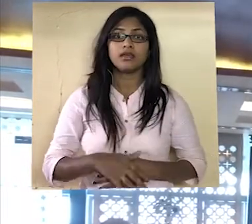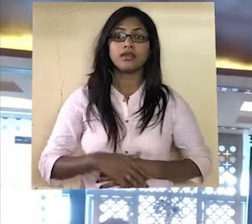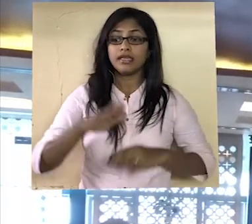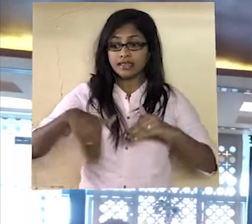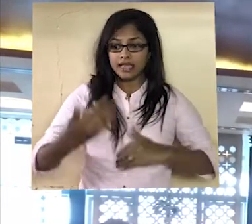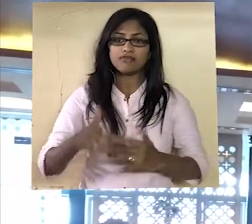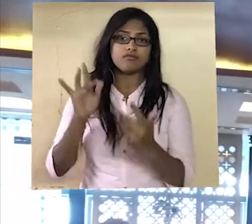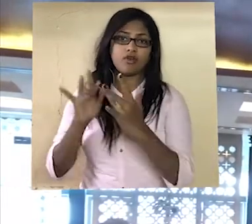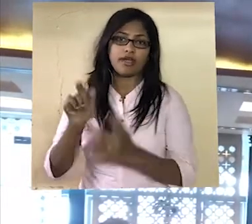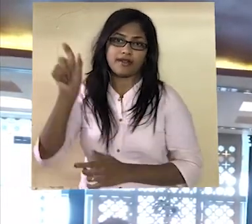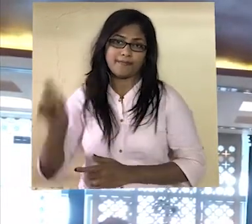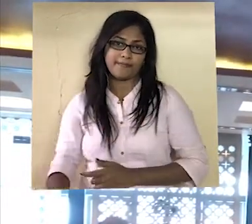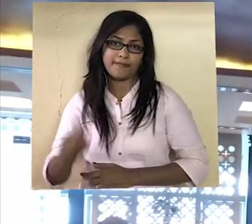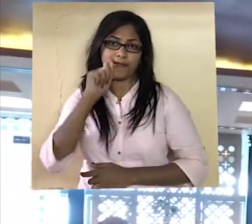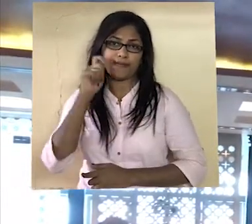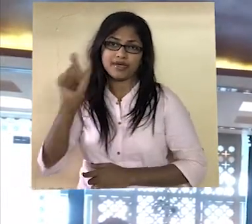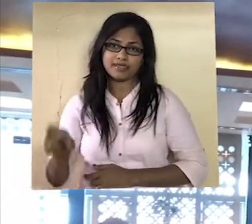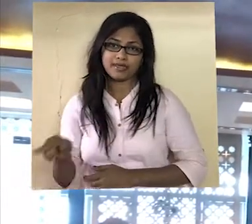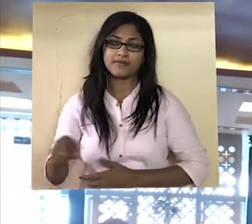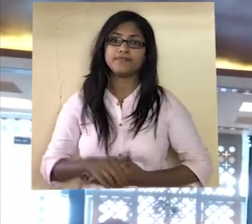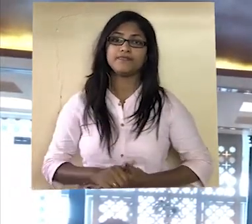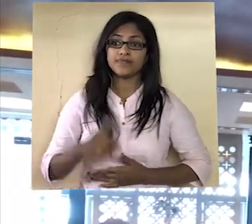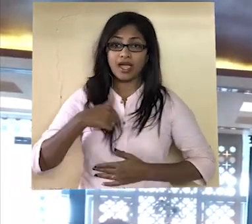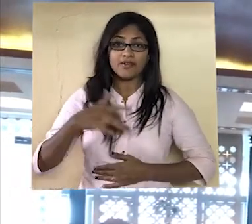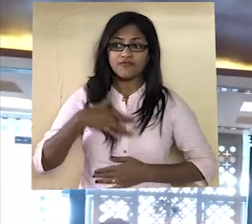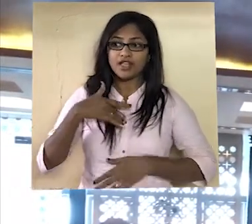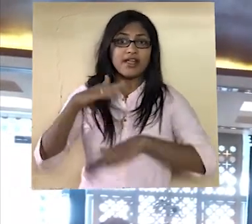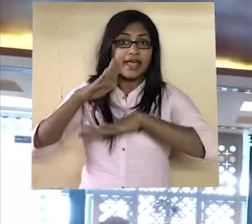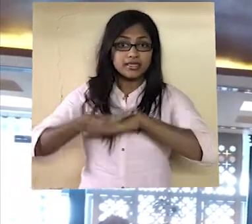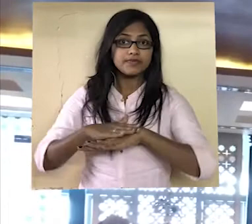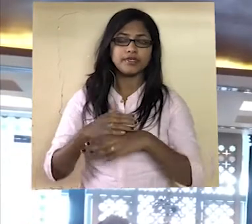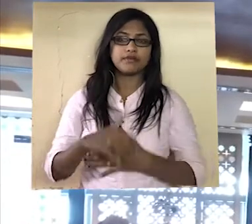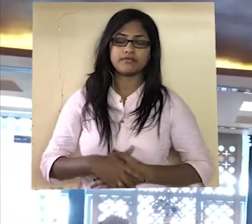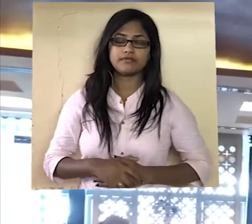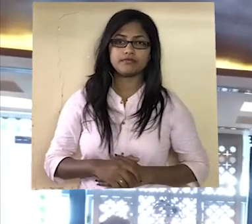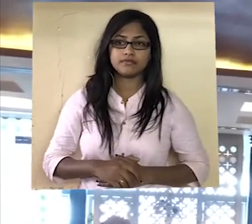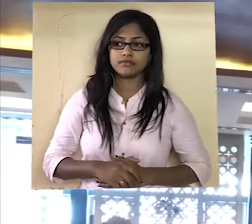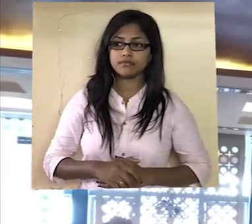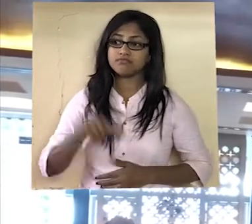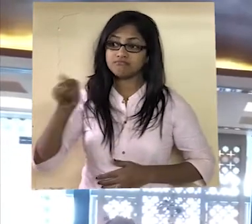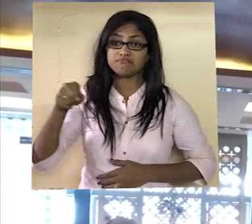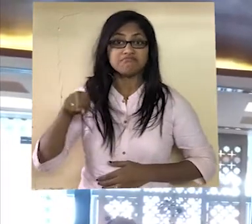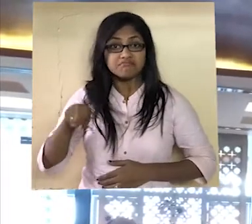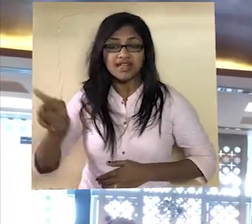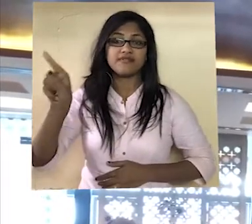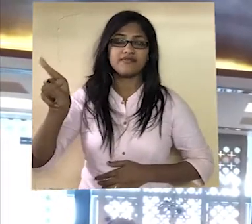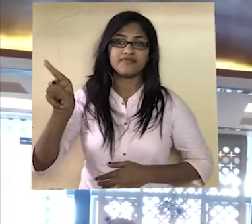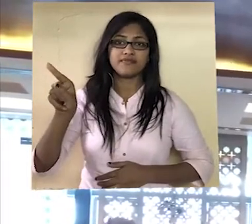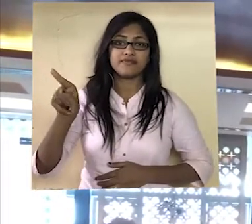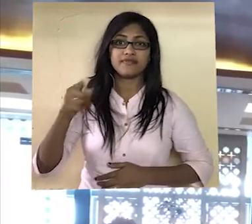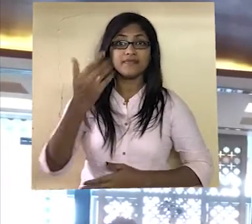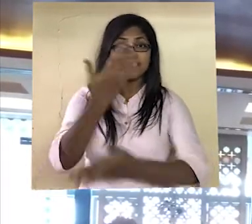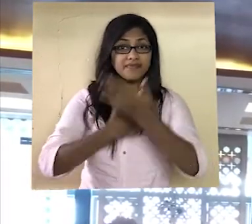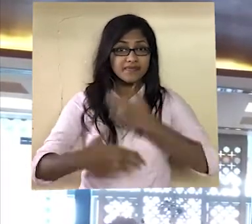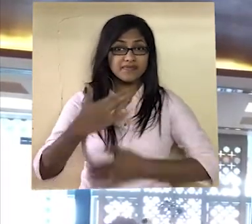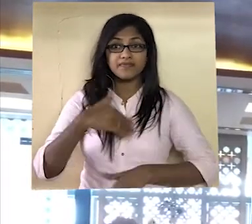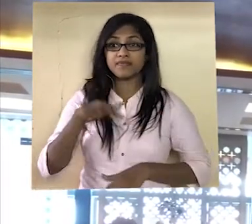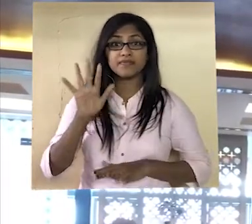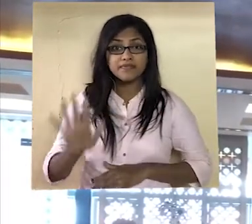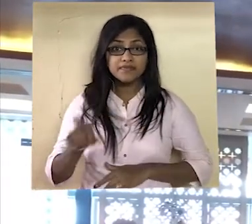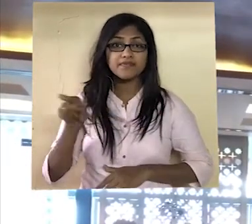I to their meeting. I was delighted that they had